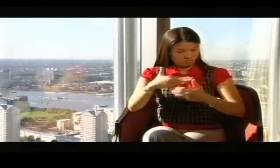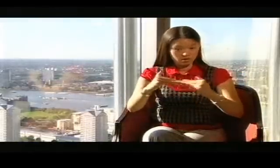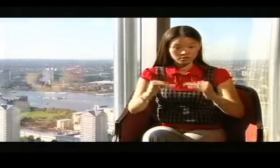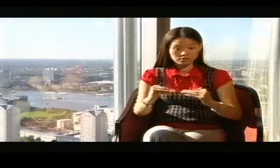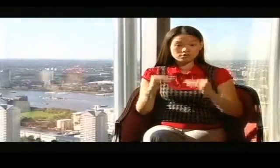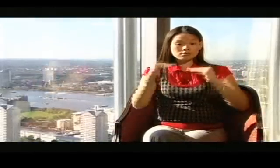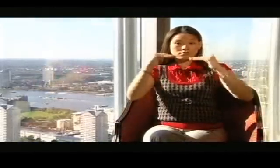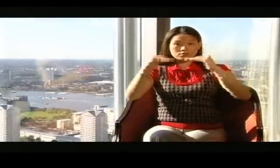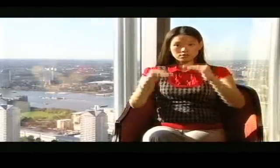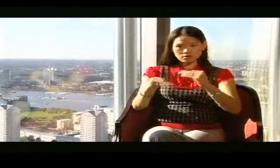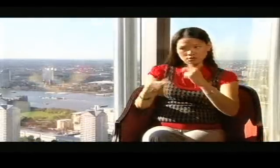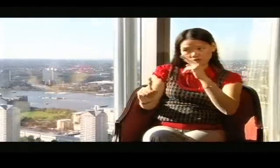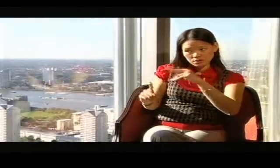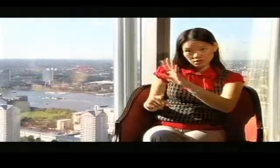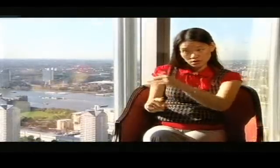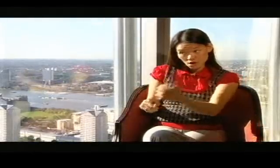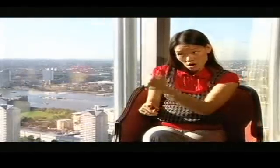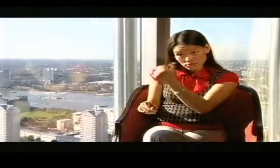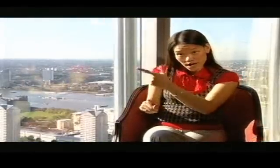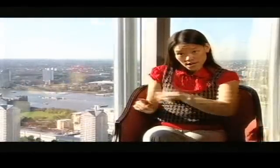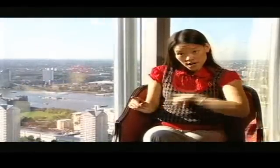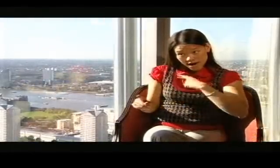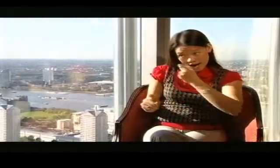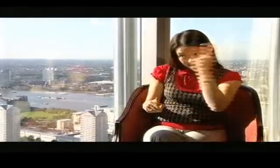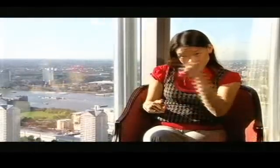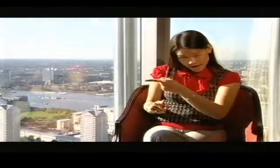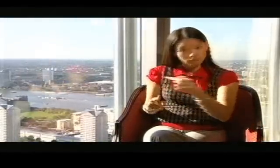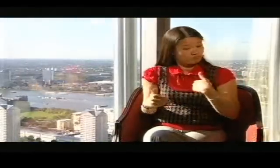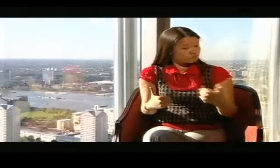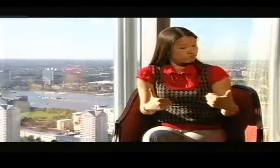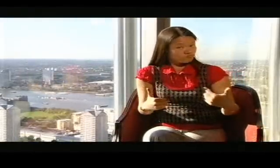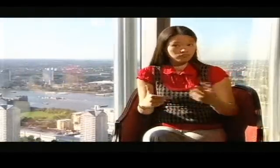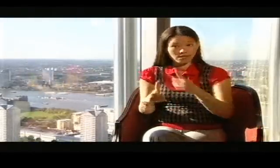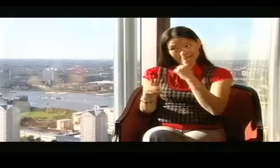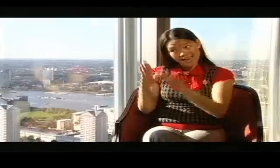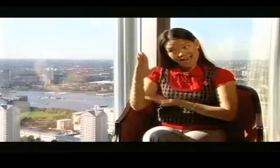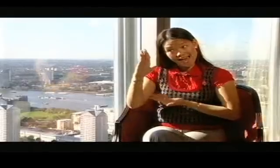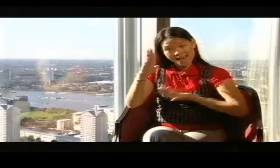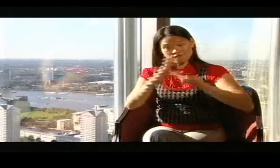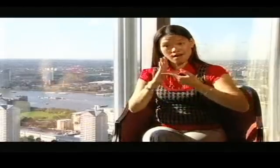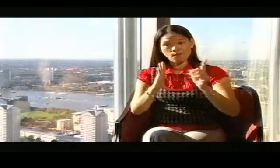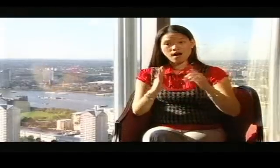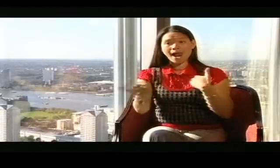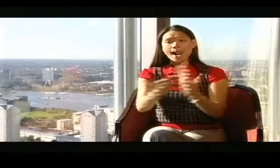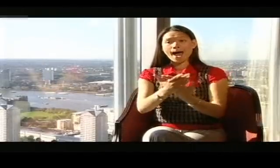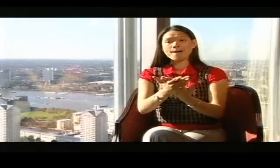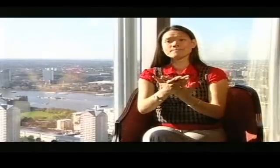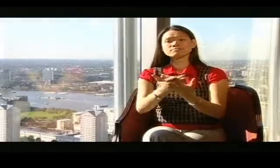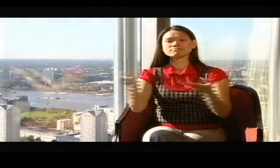My supervisors followed my progress, and after a while they asked if I was confident enough to go on to the next stage, which was